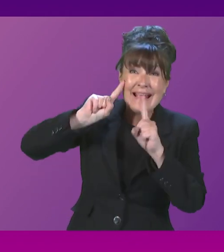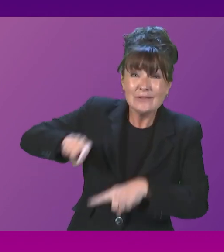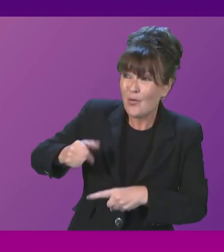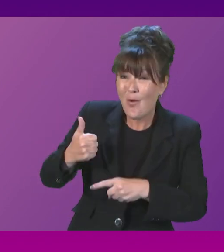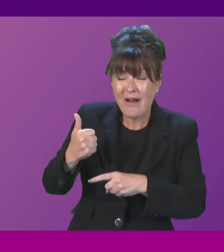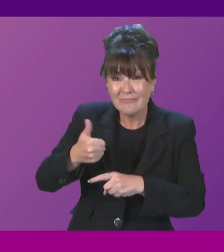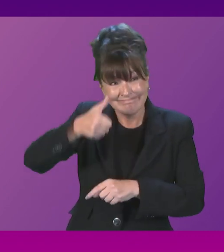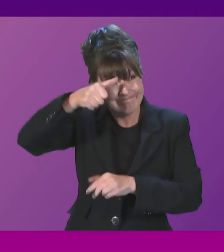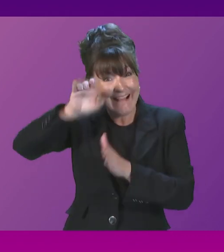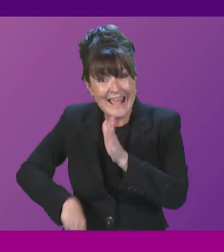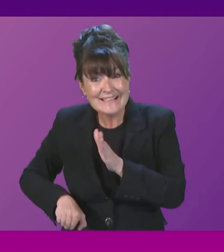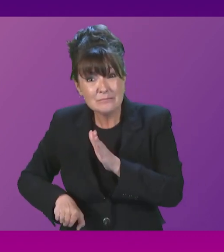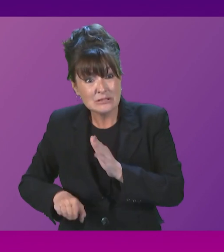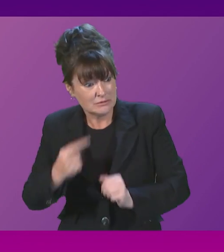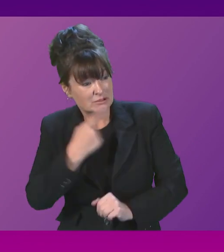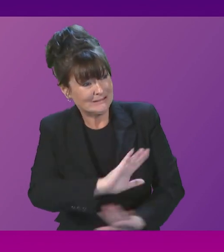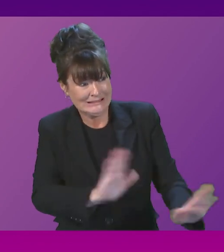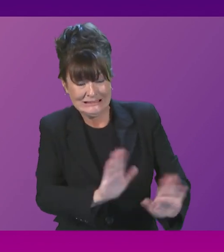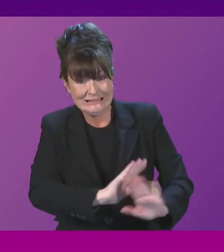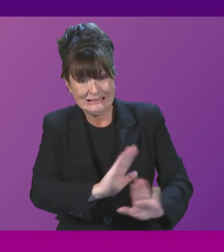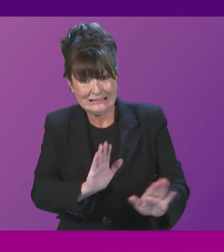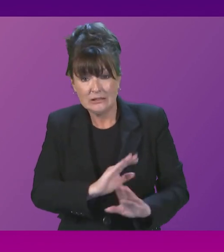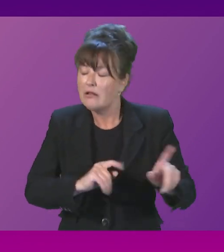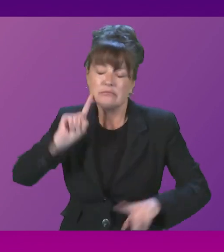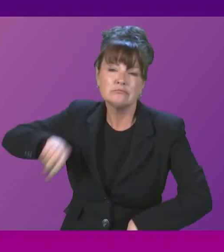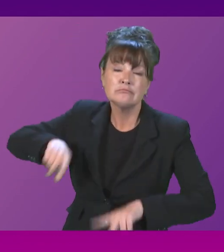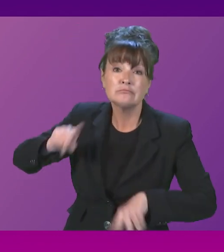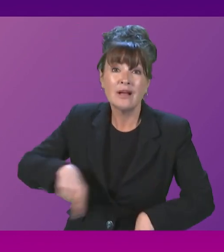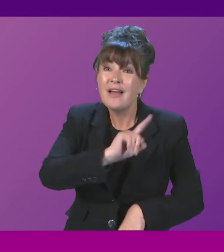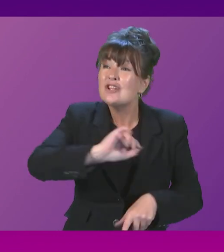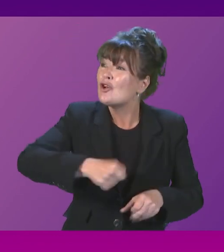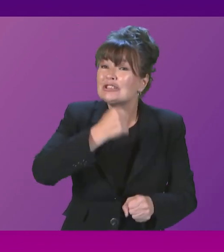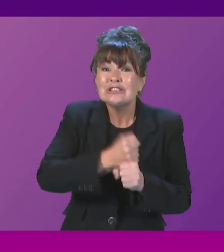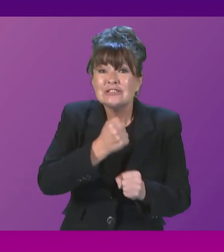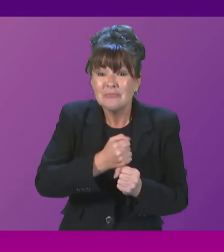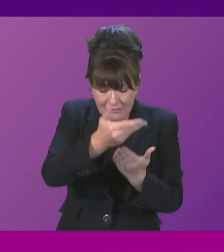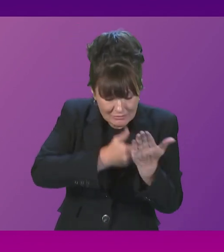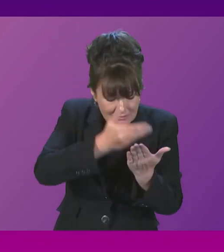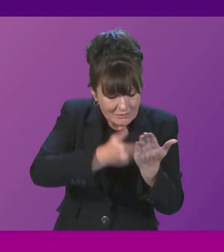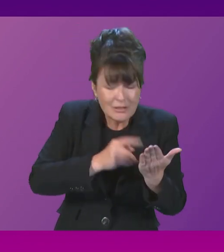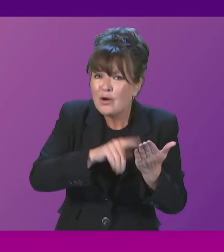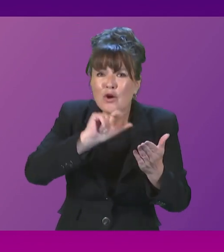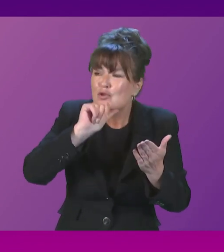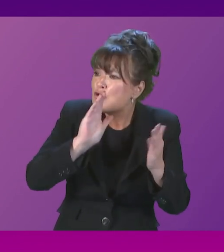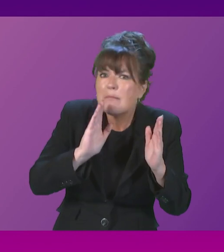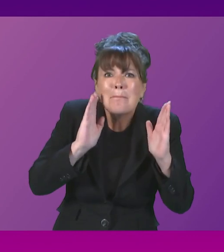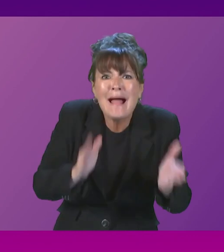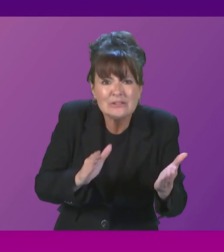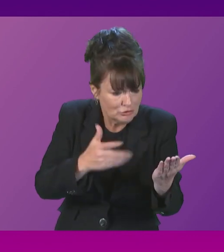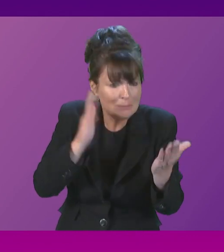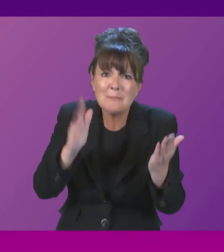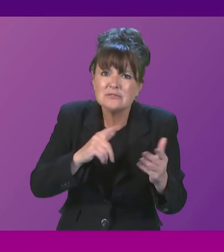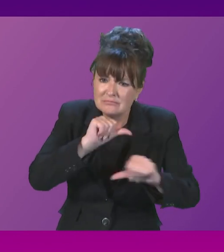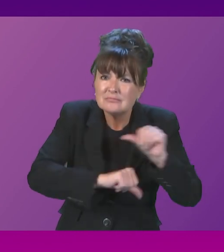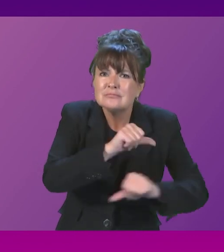Her government waived a refund guarantee that is a mandatory requirement of these kinds of contracts. And now it appears